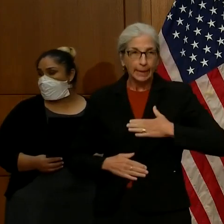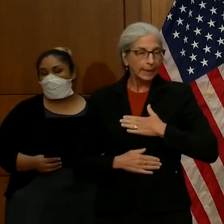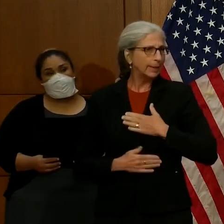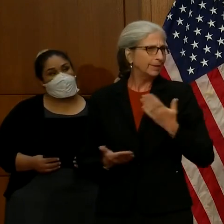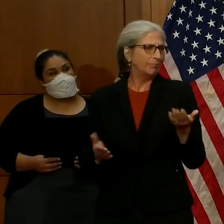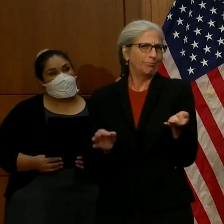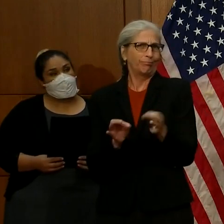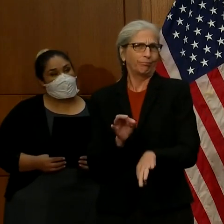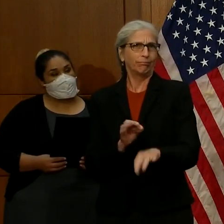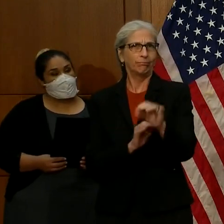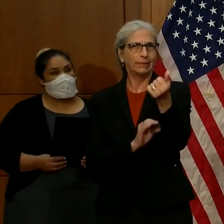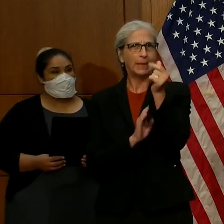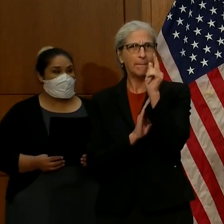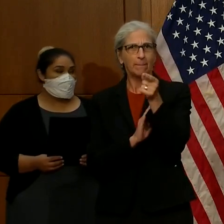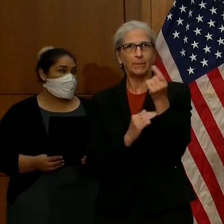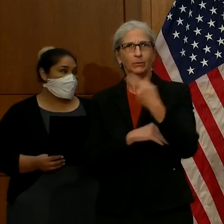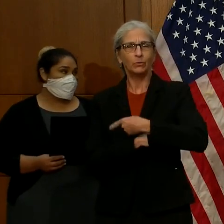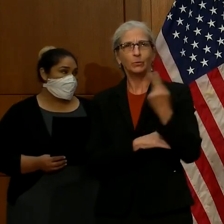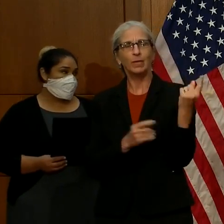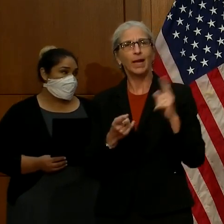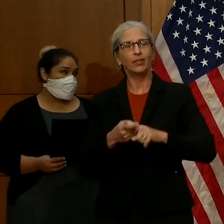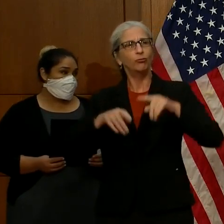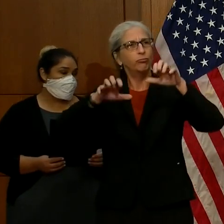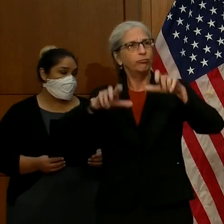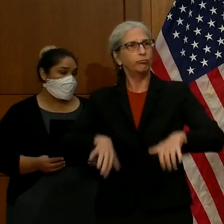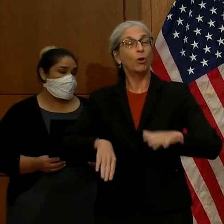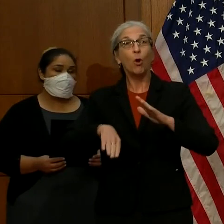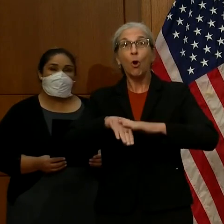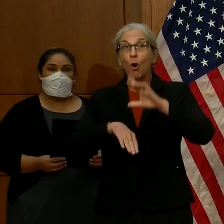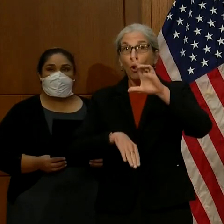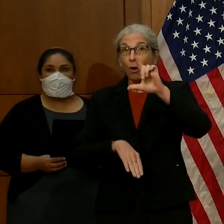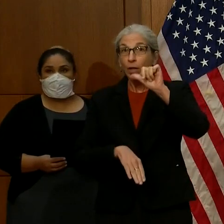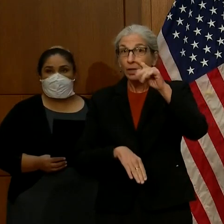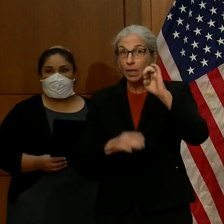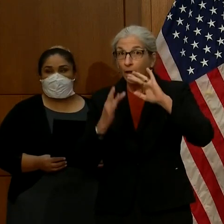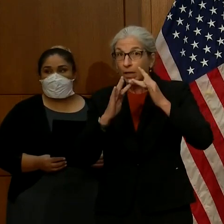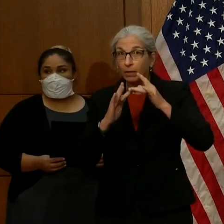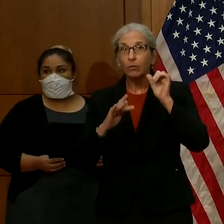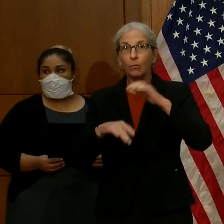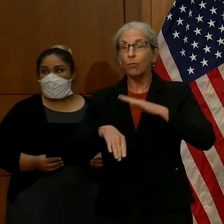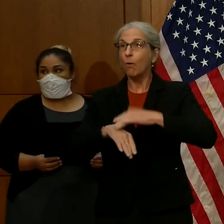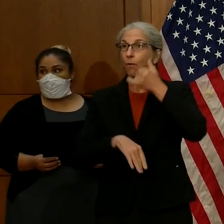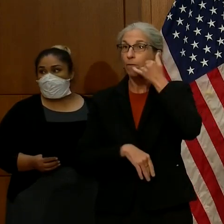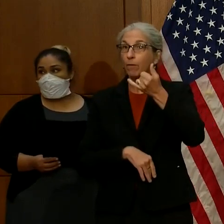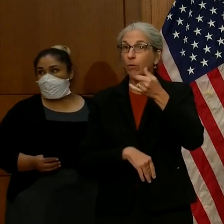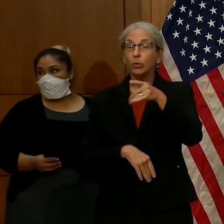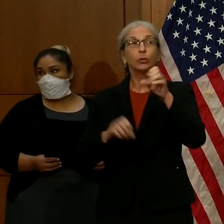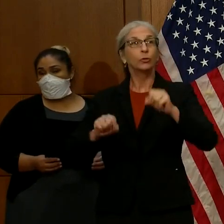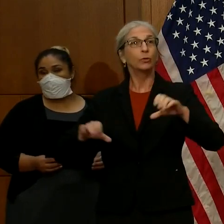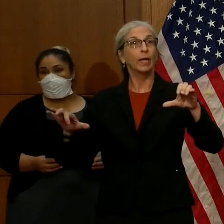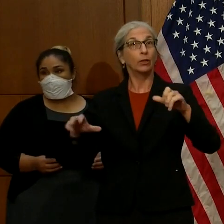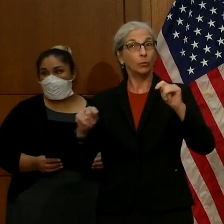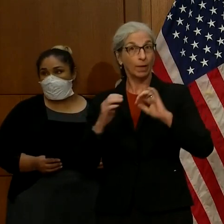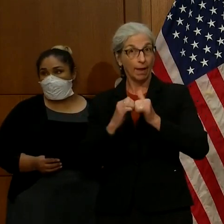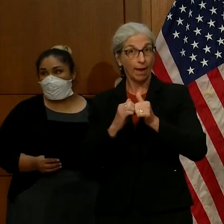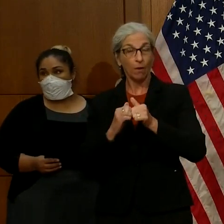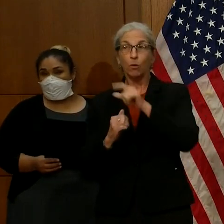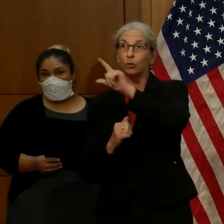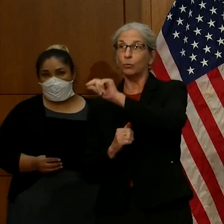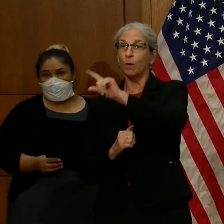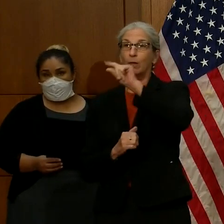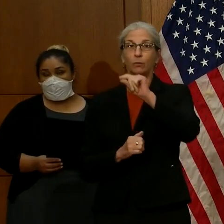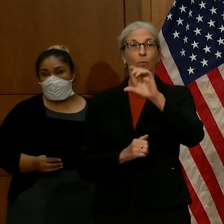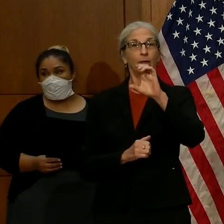10 minutes today to respond online or by phone. You can do so by visiting 2020census.gov or